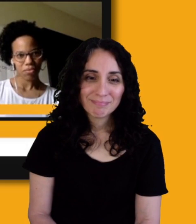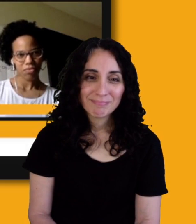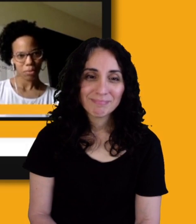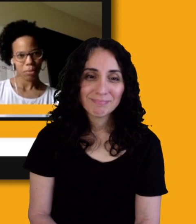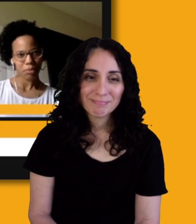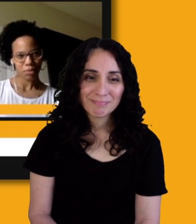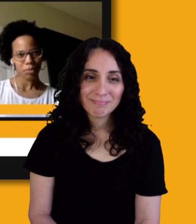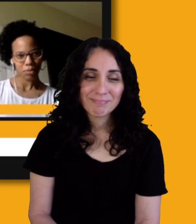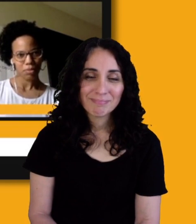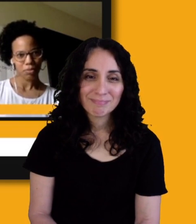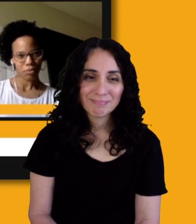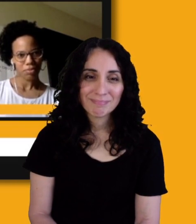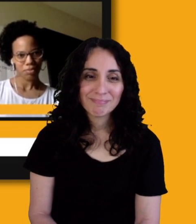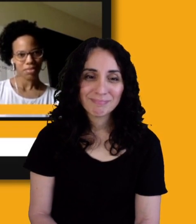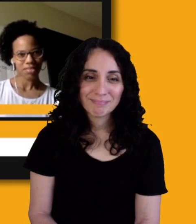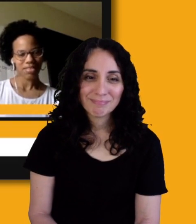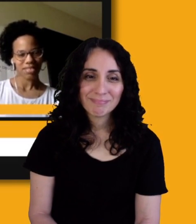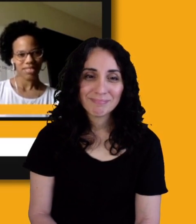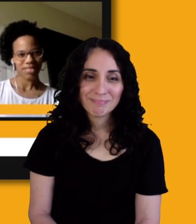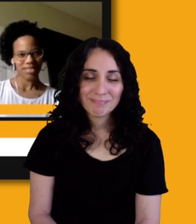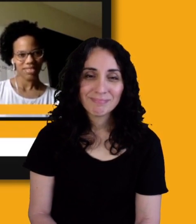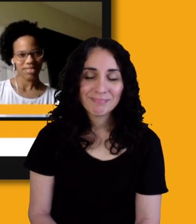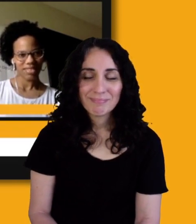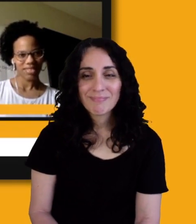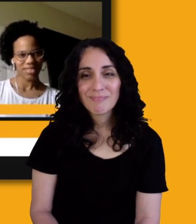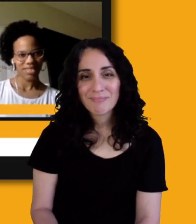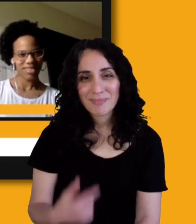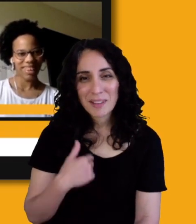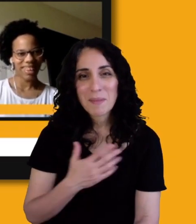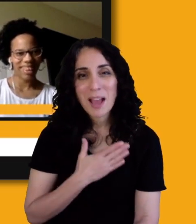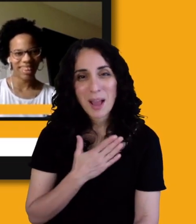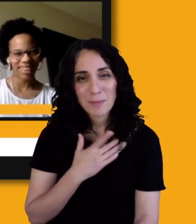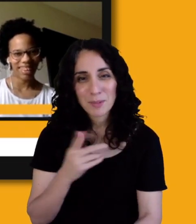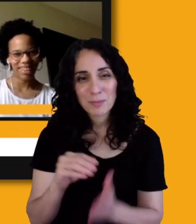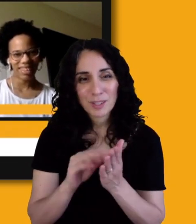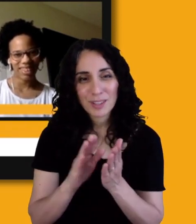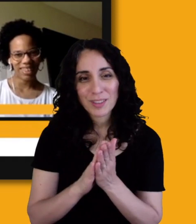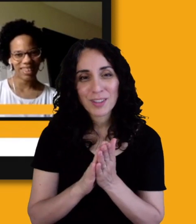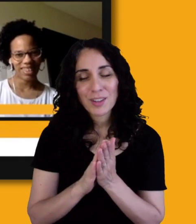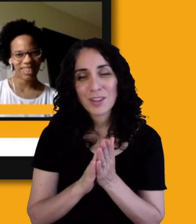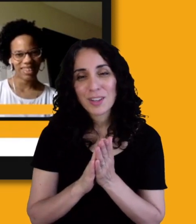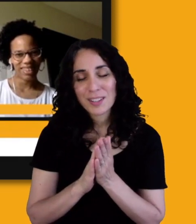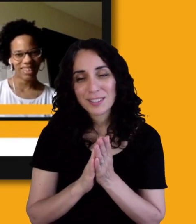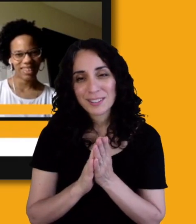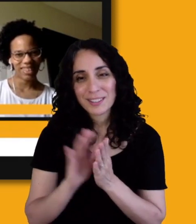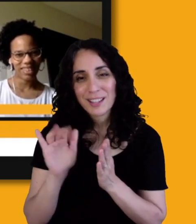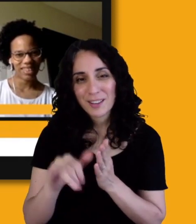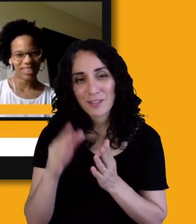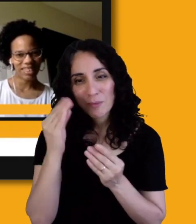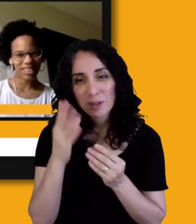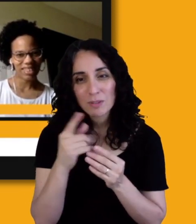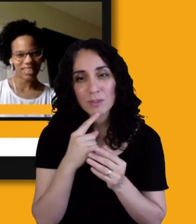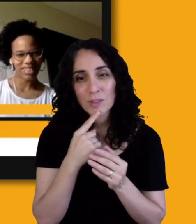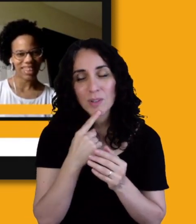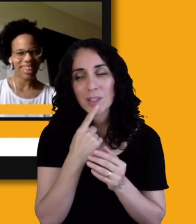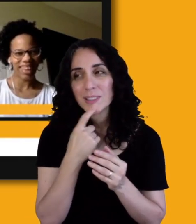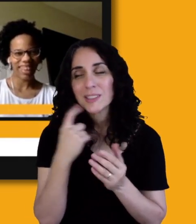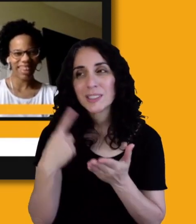I'm glad you took that question down, Lisa, because I don't know the answer to that. That's, that's really intriguing and we should come back to it, the social